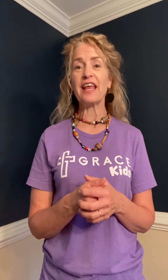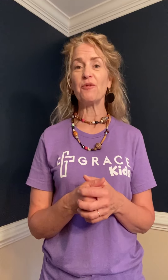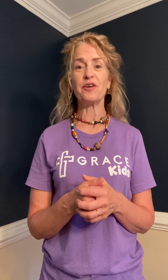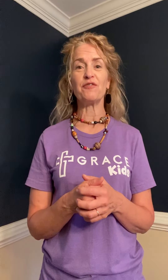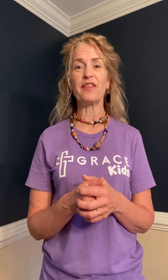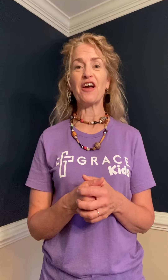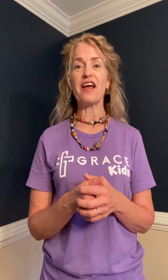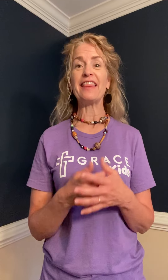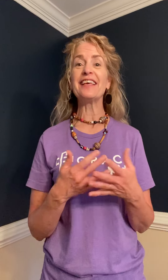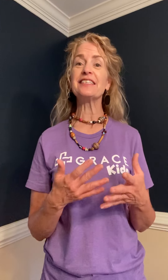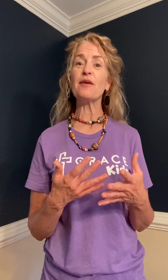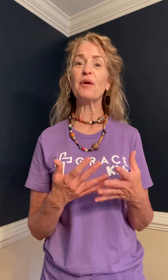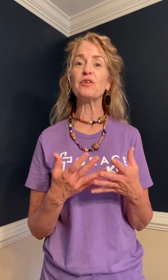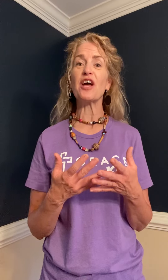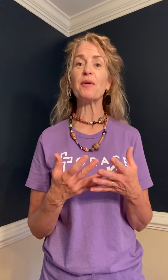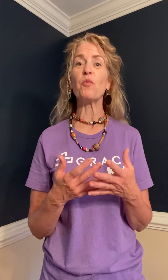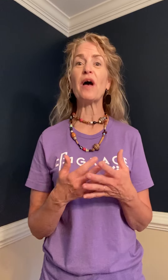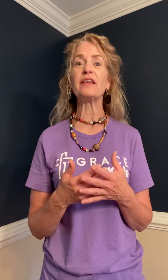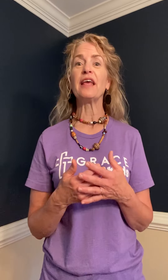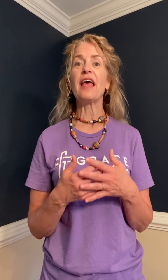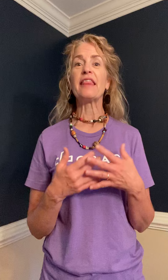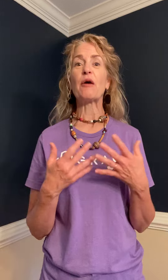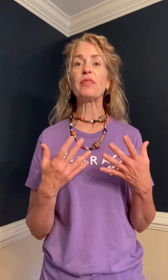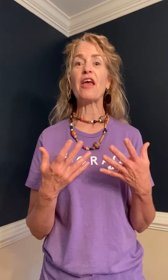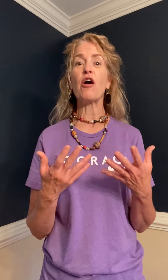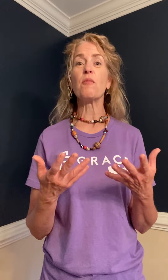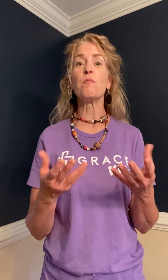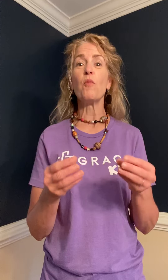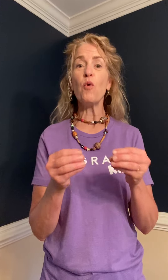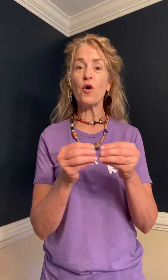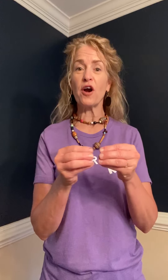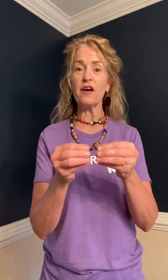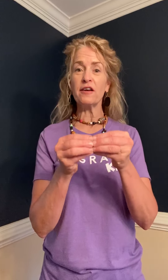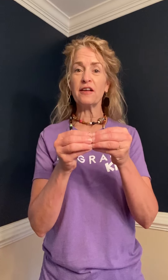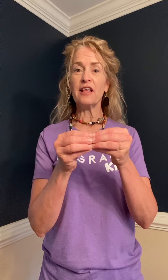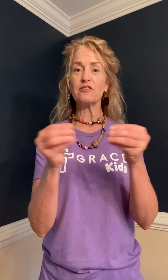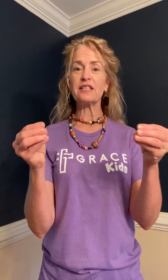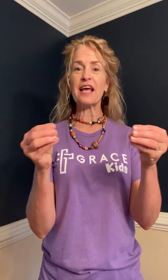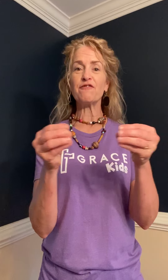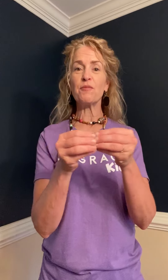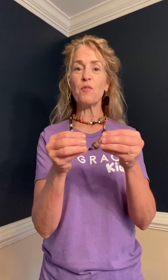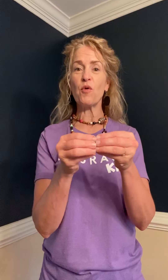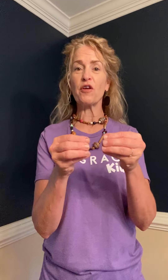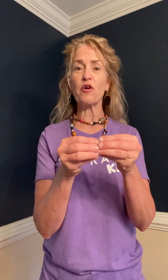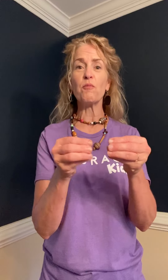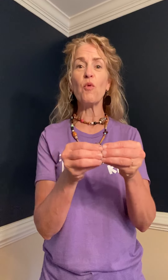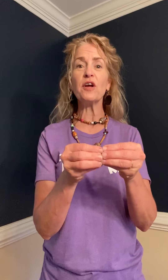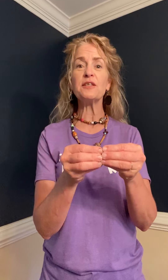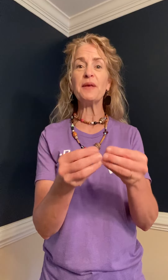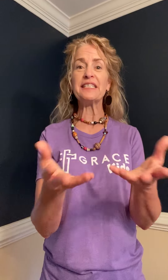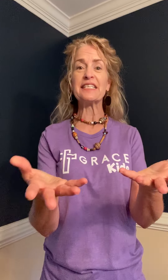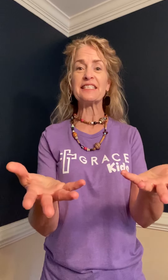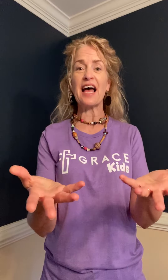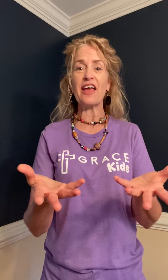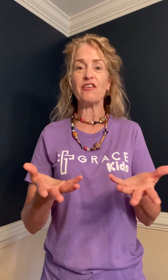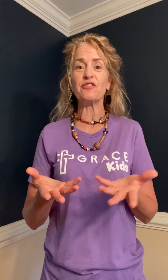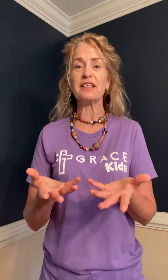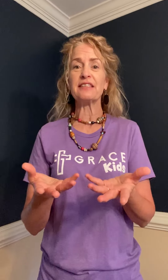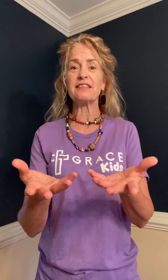and wonderful they are and this time it we're talking about what that they are more so the sign for more they're more to be desired so this is